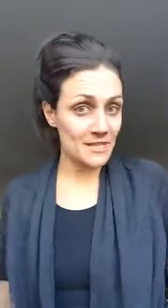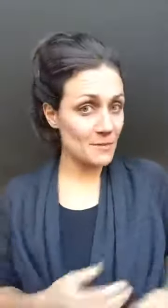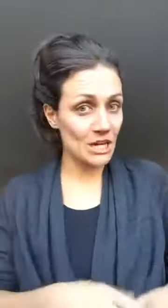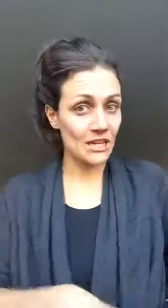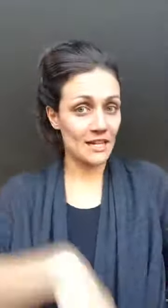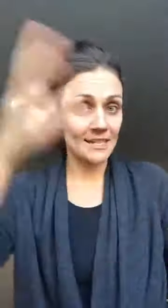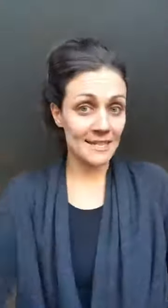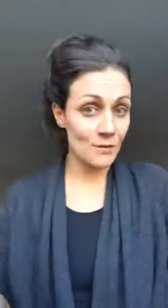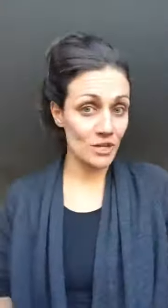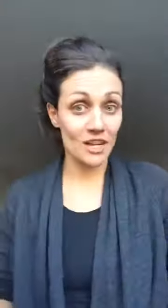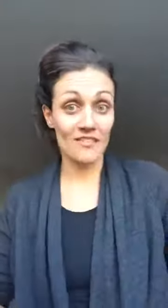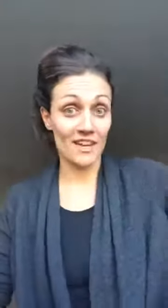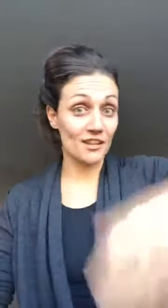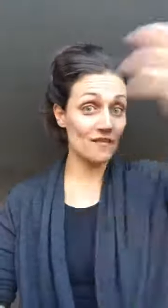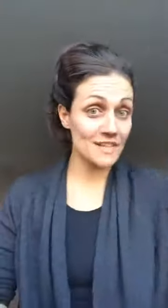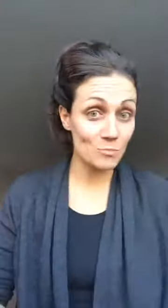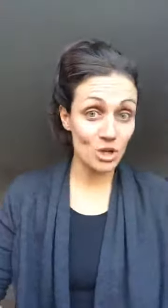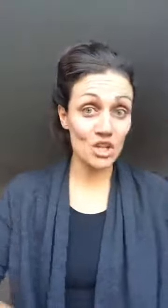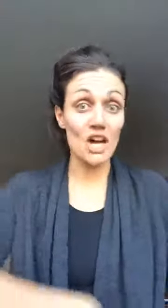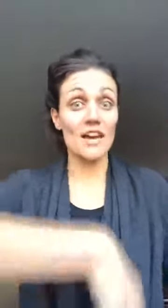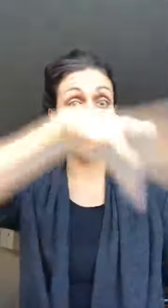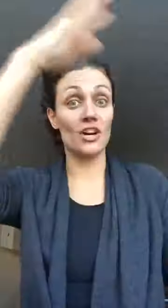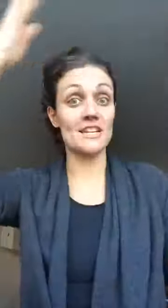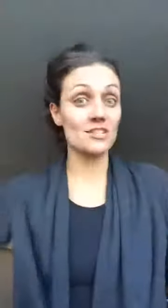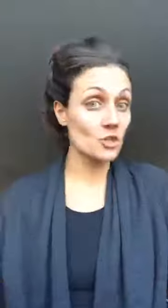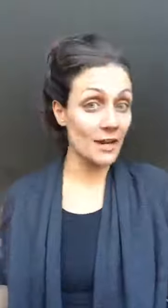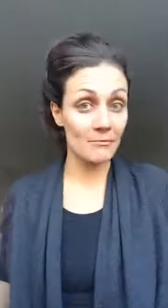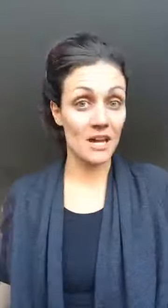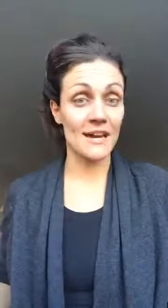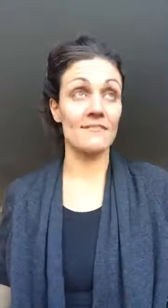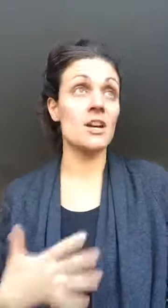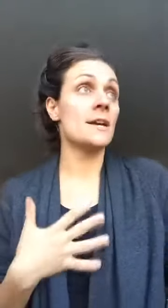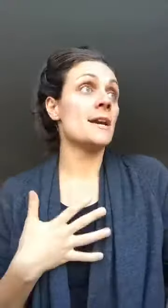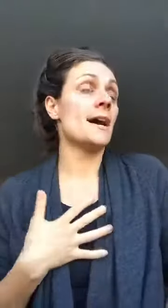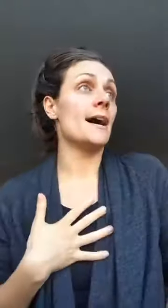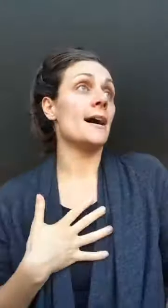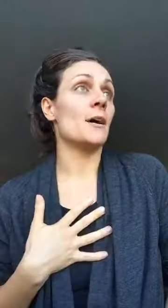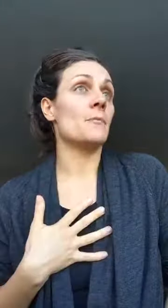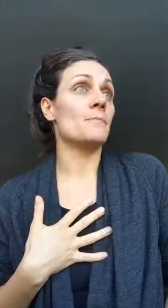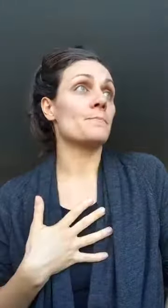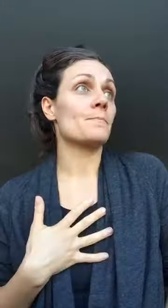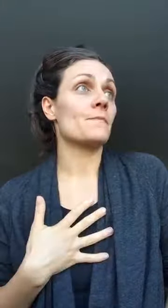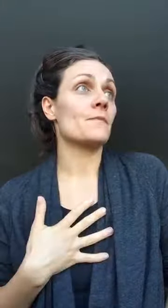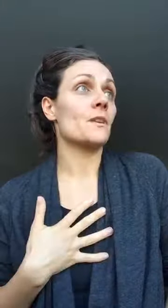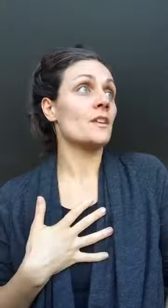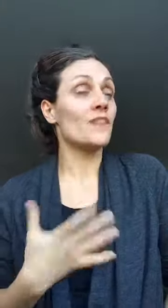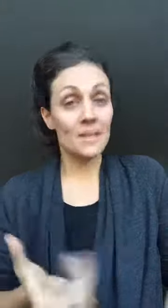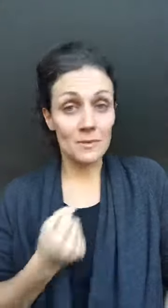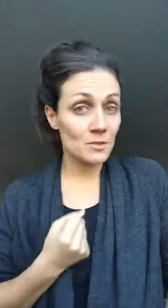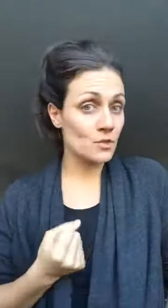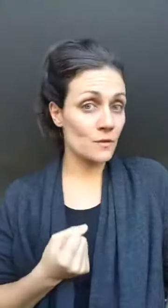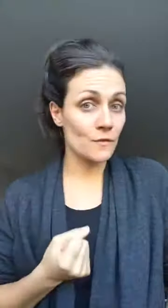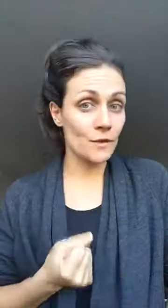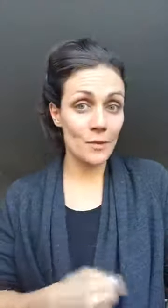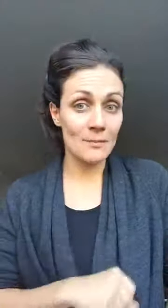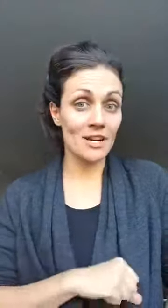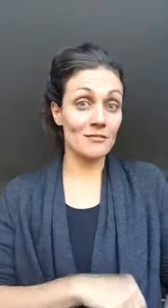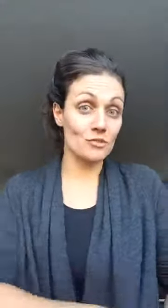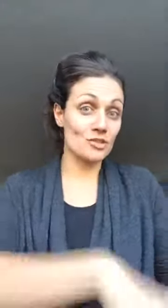parking lot at a networking event on Facebook live on Instagram live inviting people to a free webinar or a